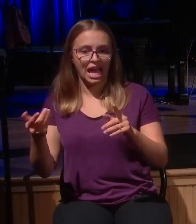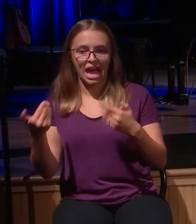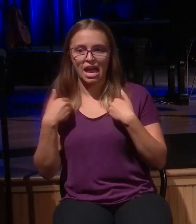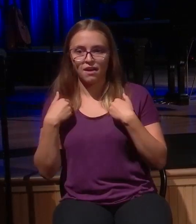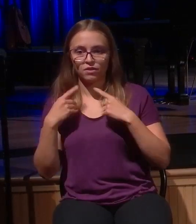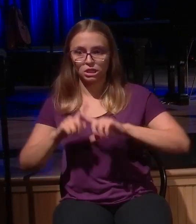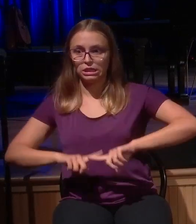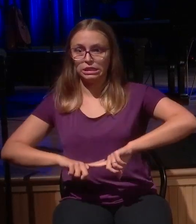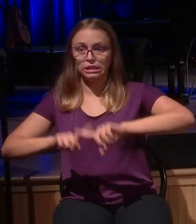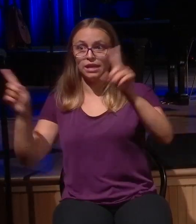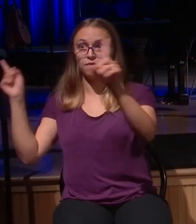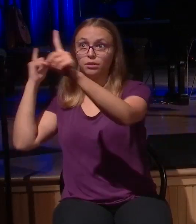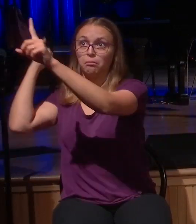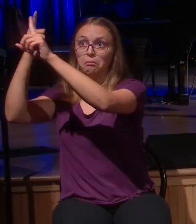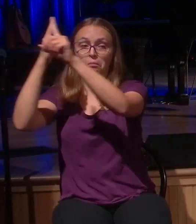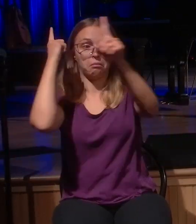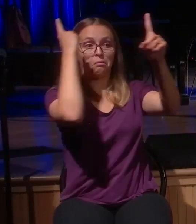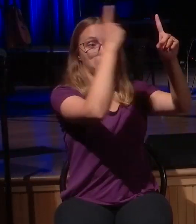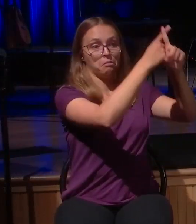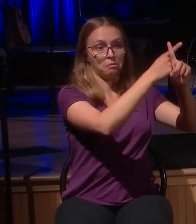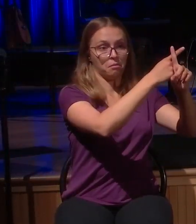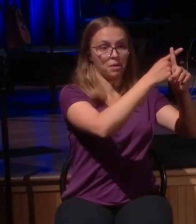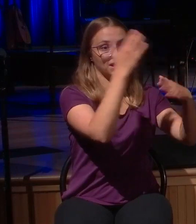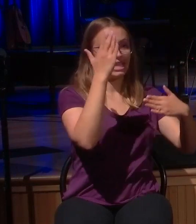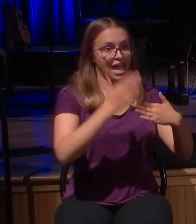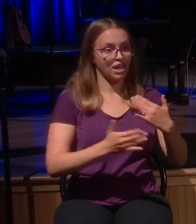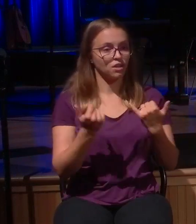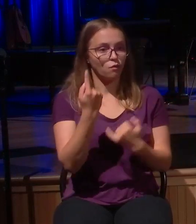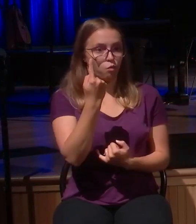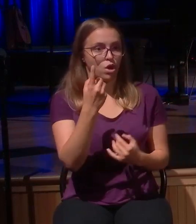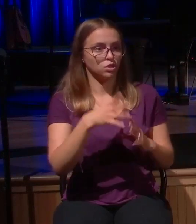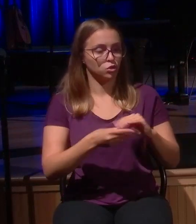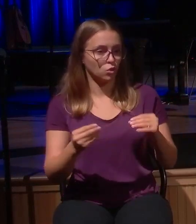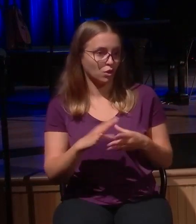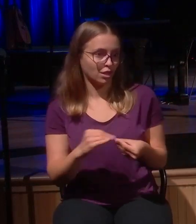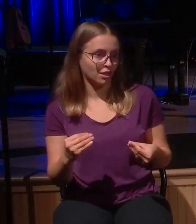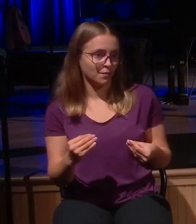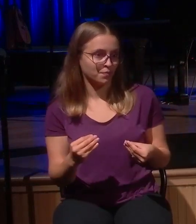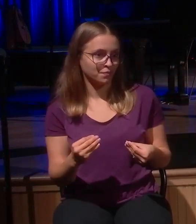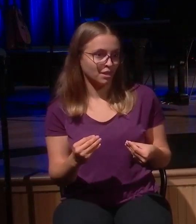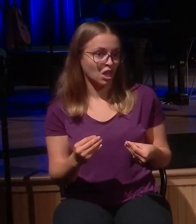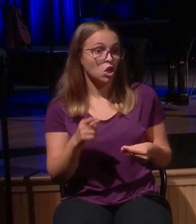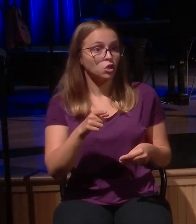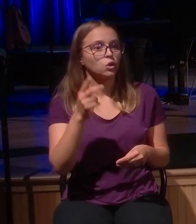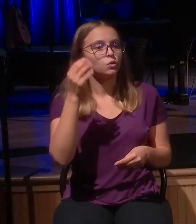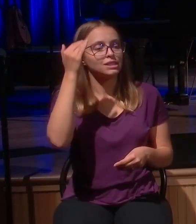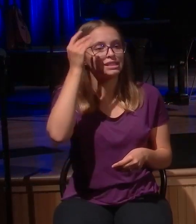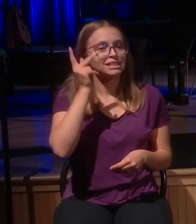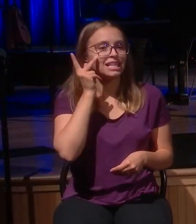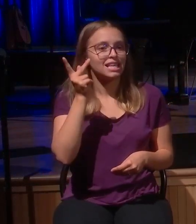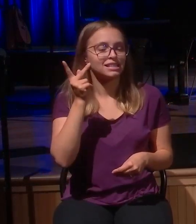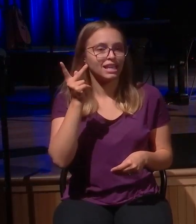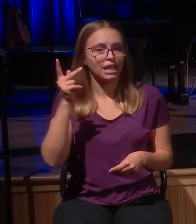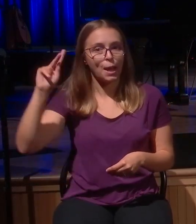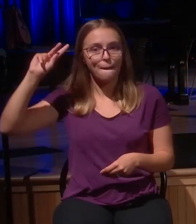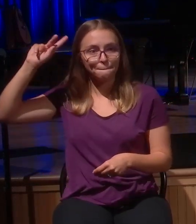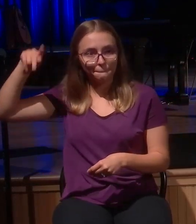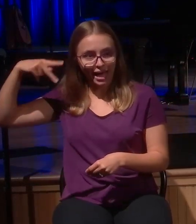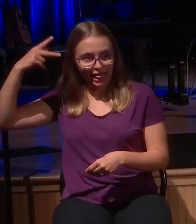There are times that I am just blown away that my wife doesn't see things the way I do. And I'm like, how could you not see that? This is like the